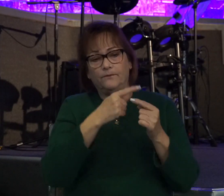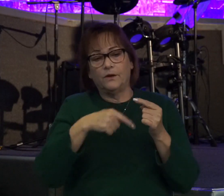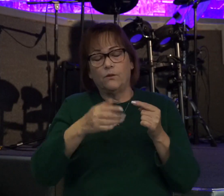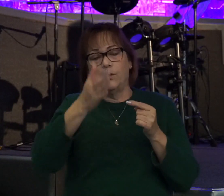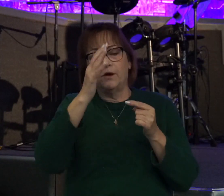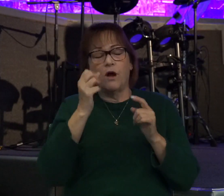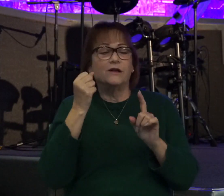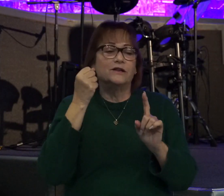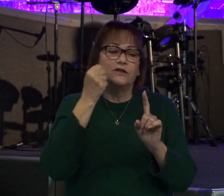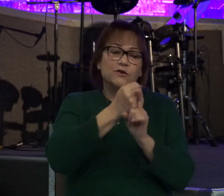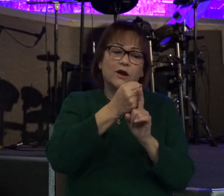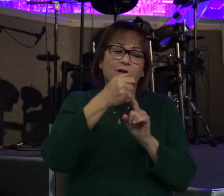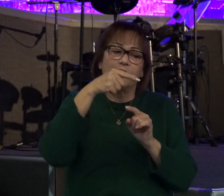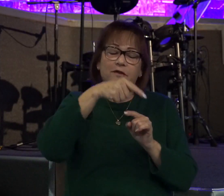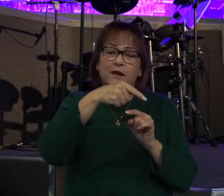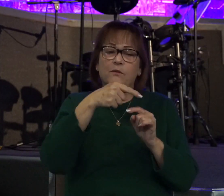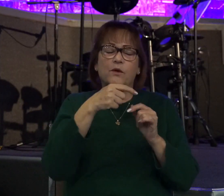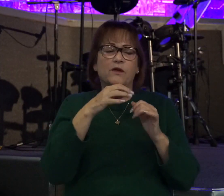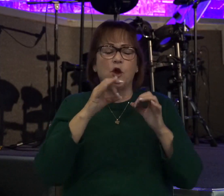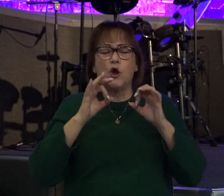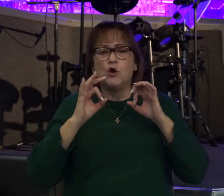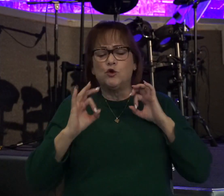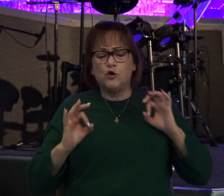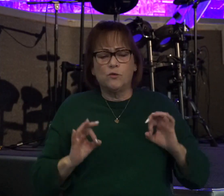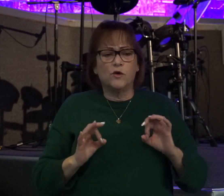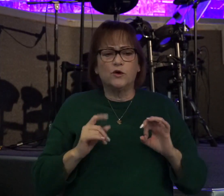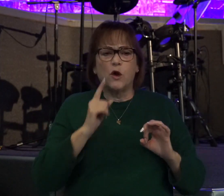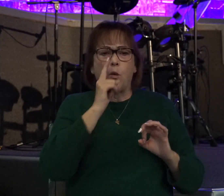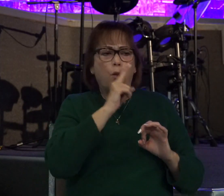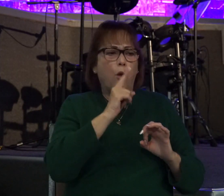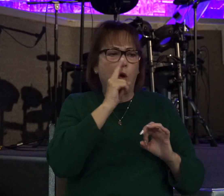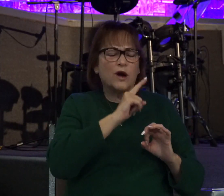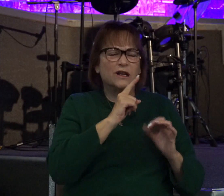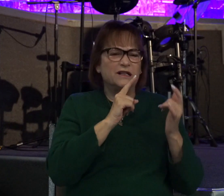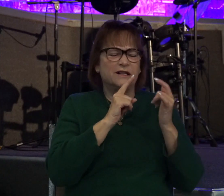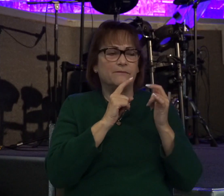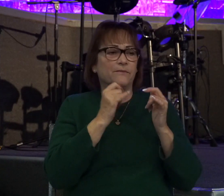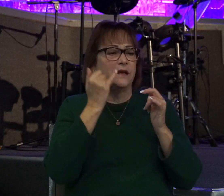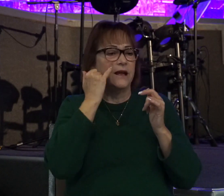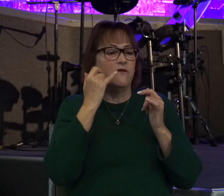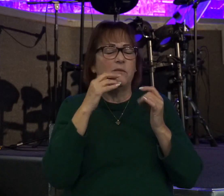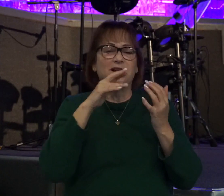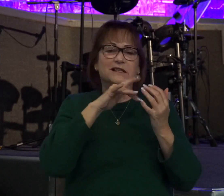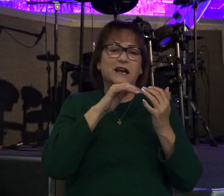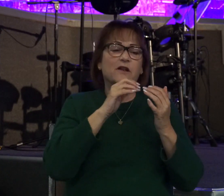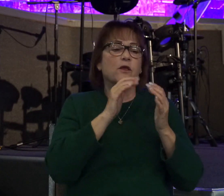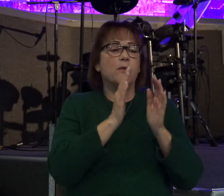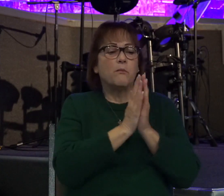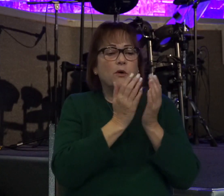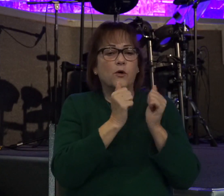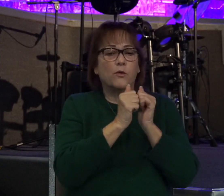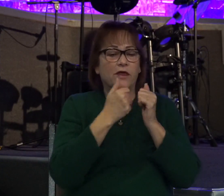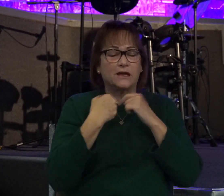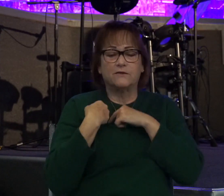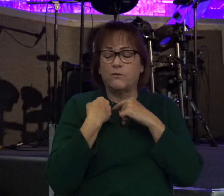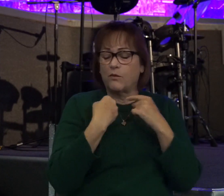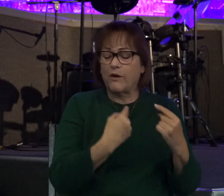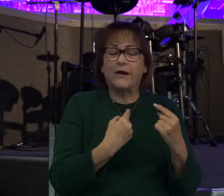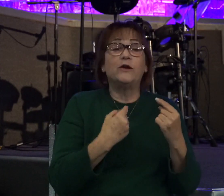the Philistines with tumors and rodents. If you've been in Samuel with us for a while now, you'd remember that. But needless to say,